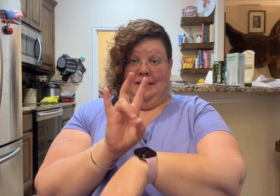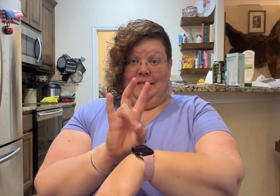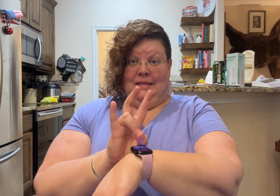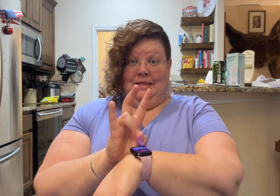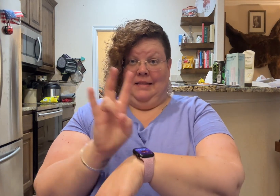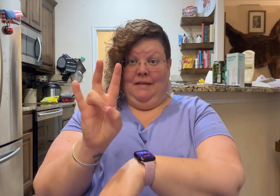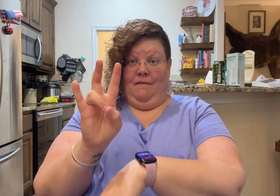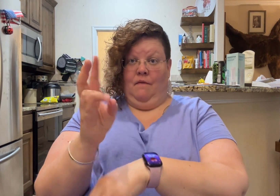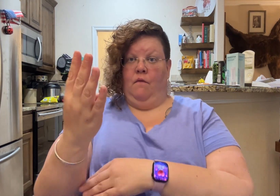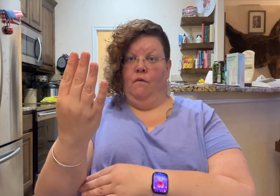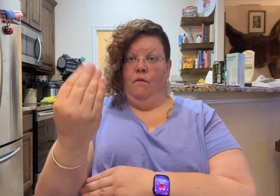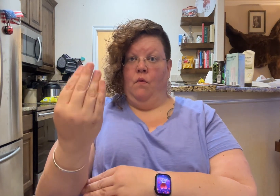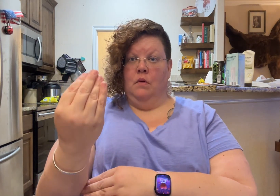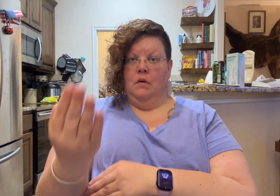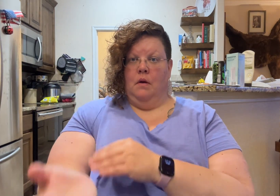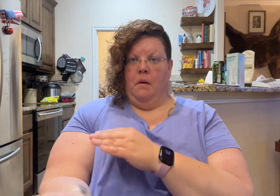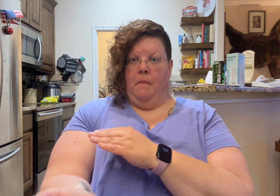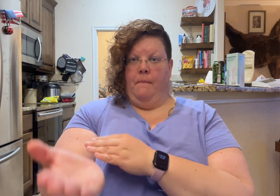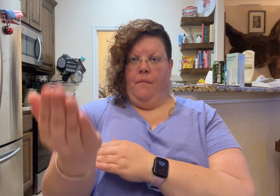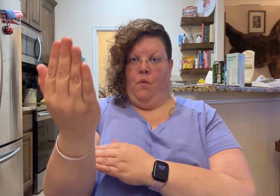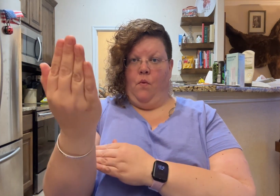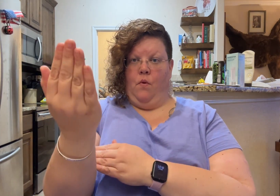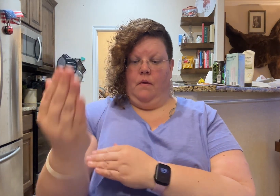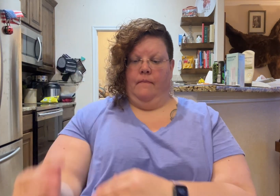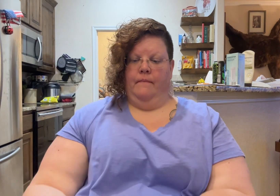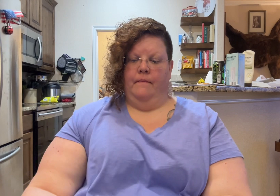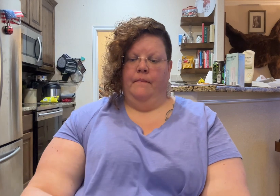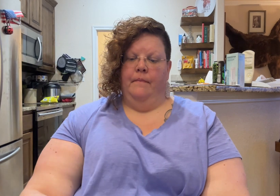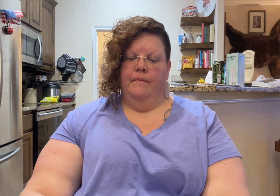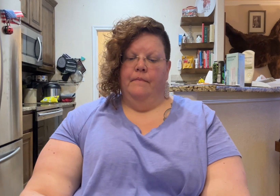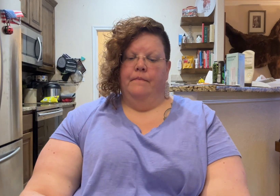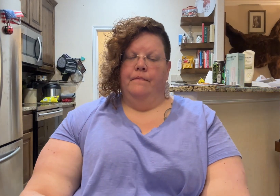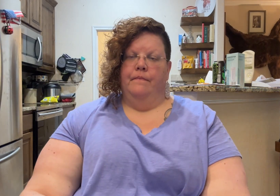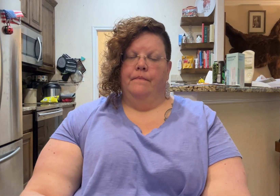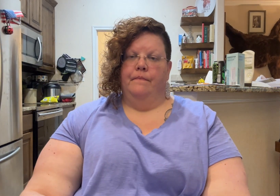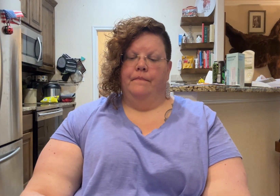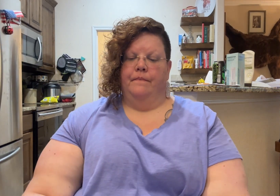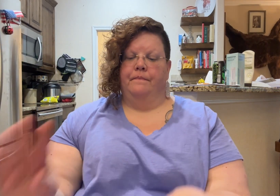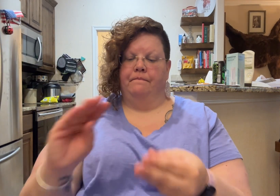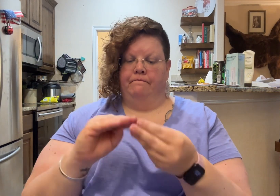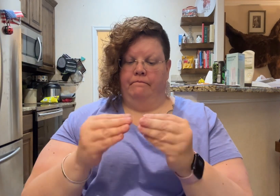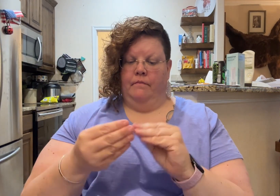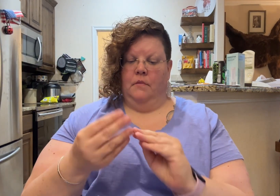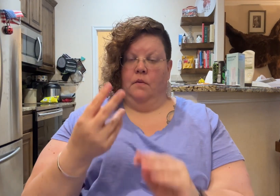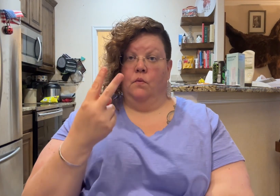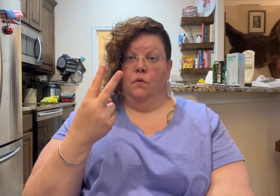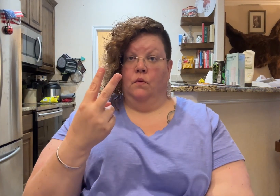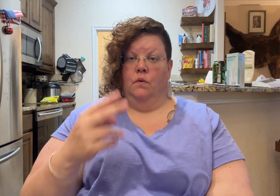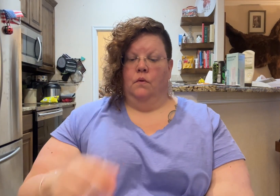doing work on a job, after chasing a little bit of a school staff house in 358 to stay back.